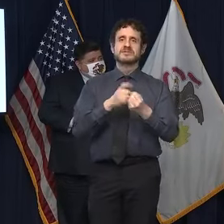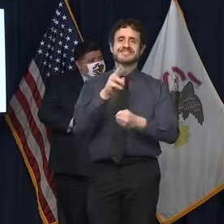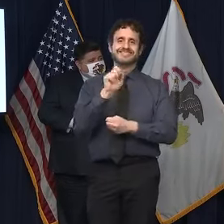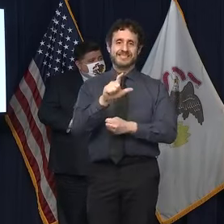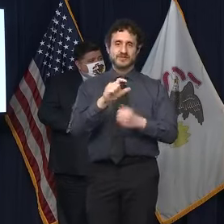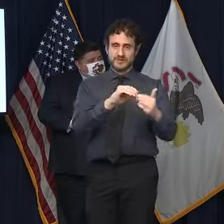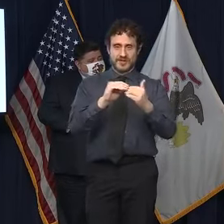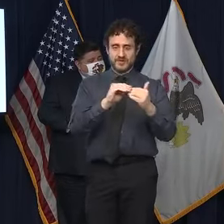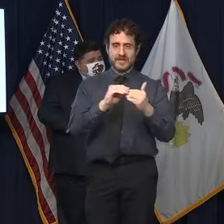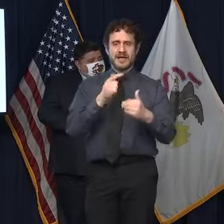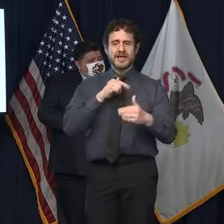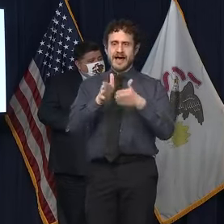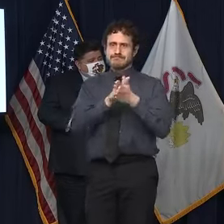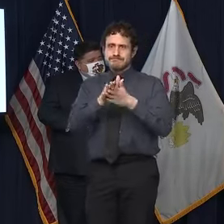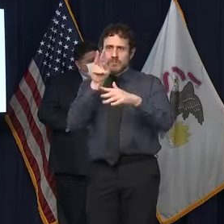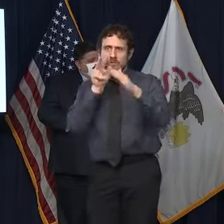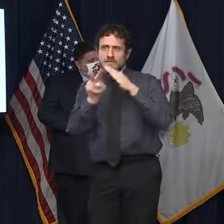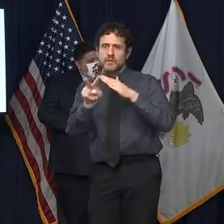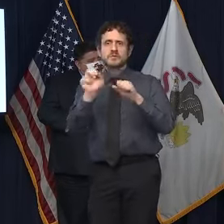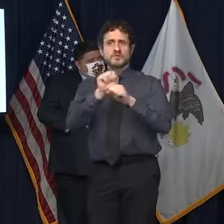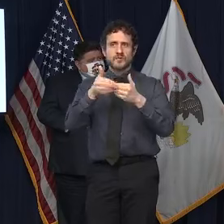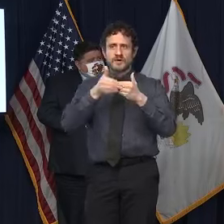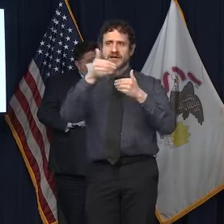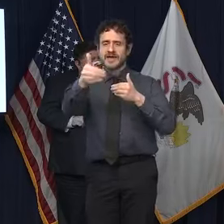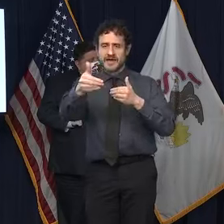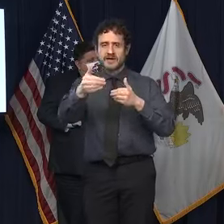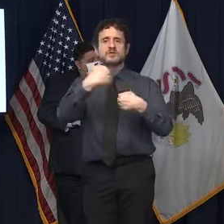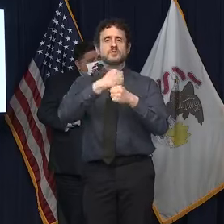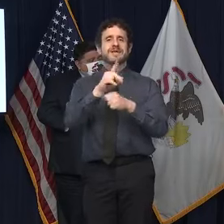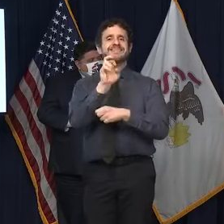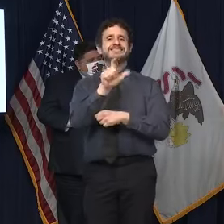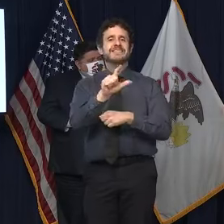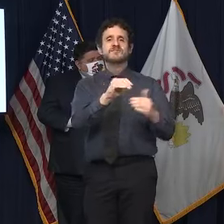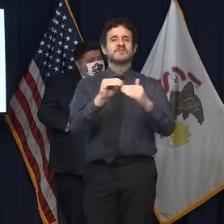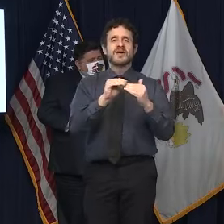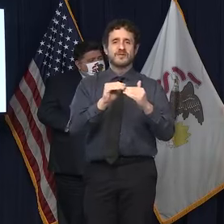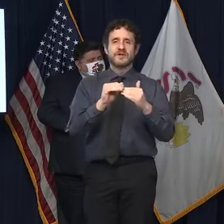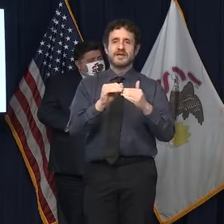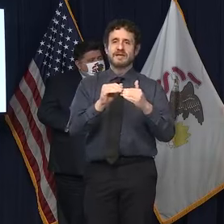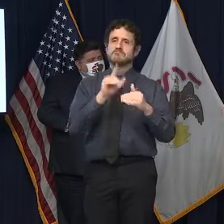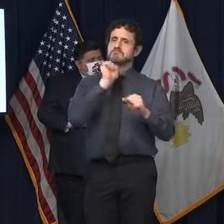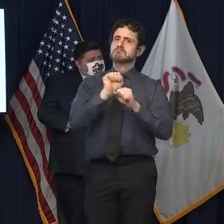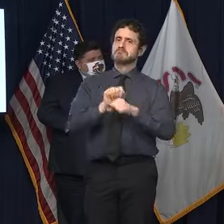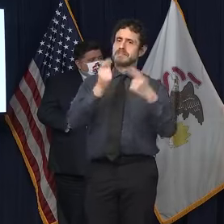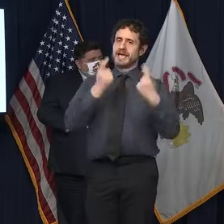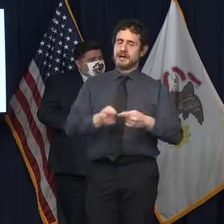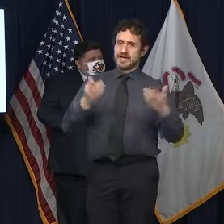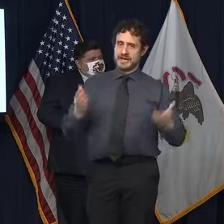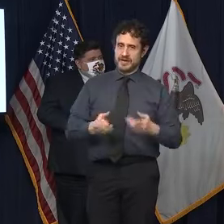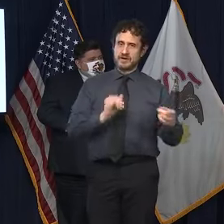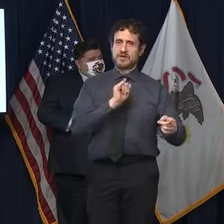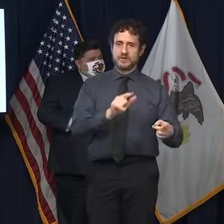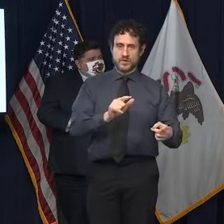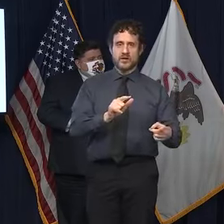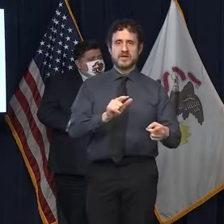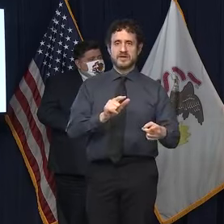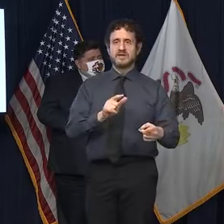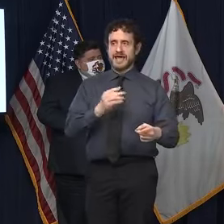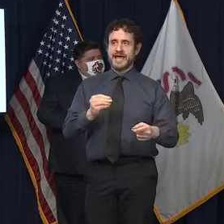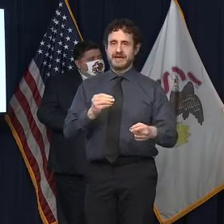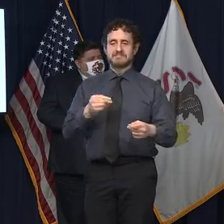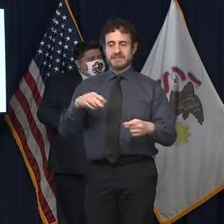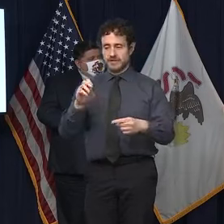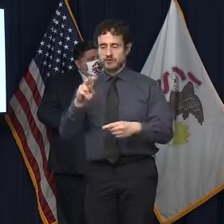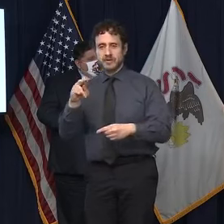to make digital equity a reality in Cook County and across the State of Illinois. I'd like to thank Michael Albert and Mark